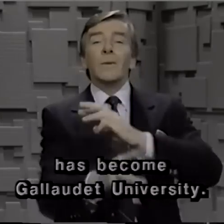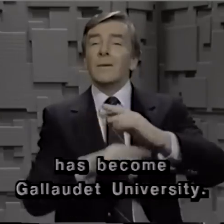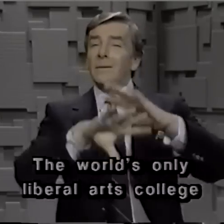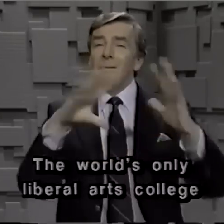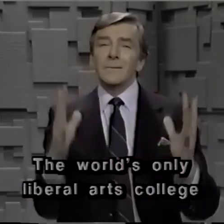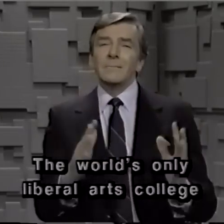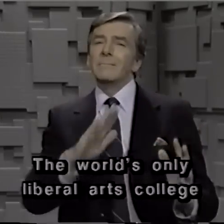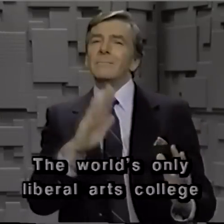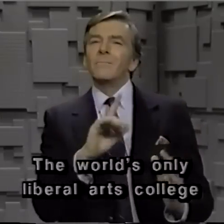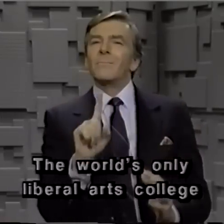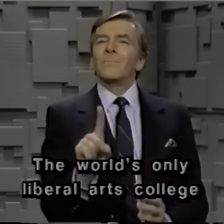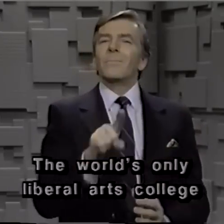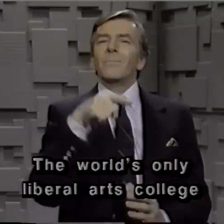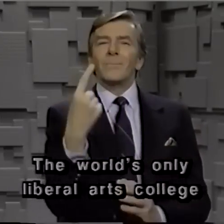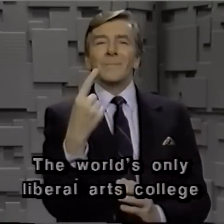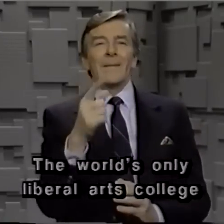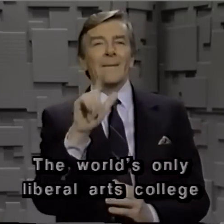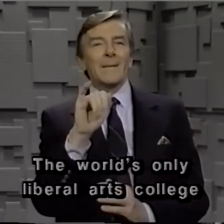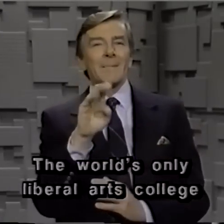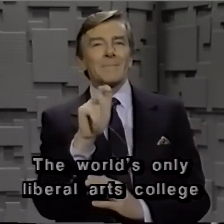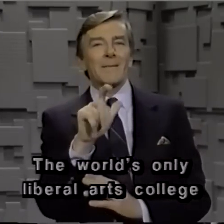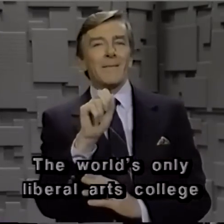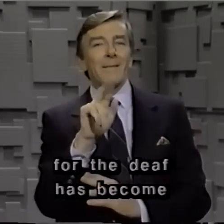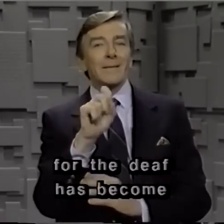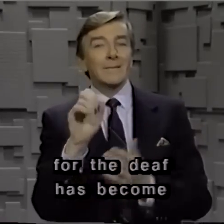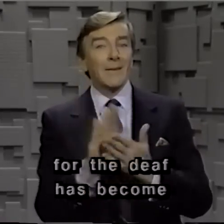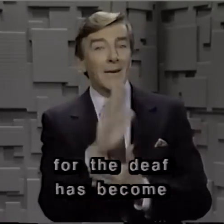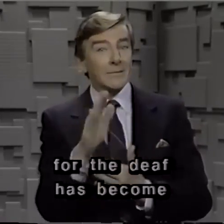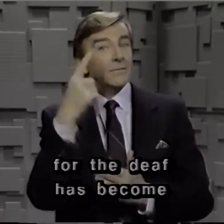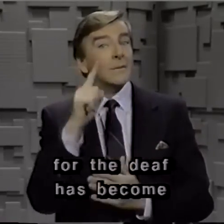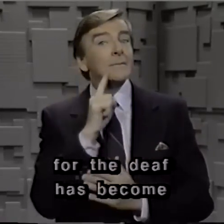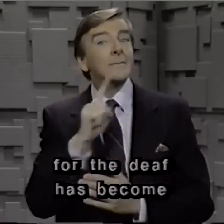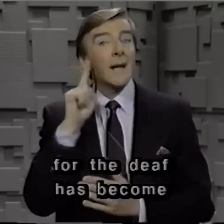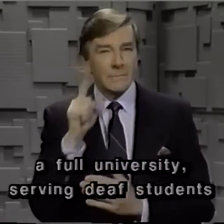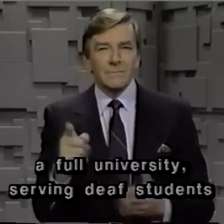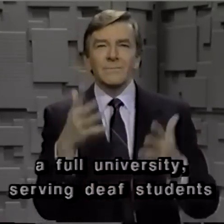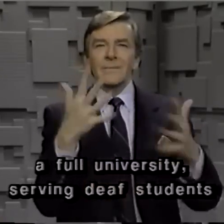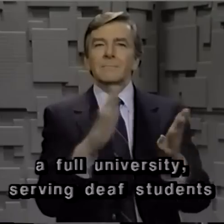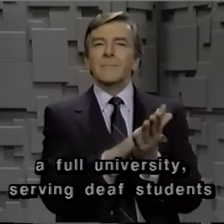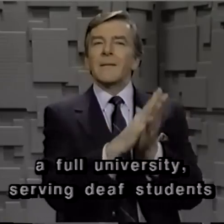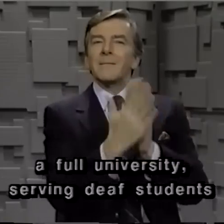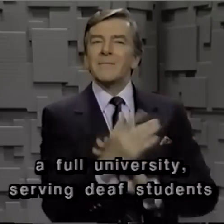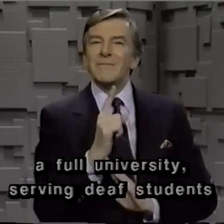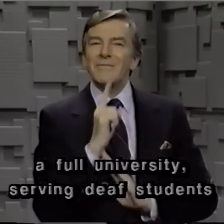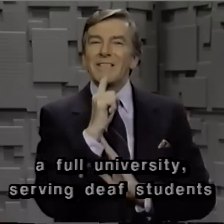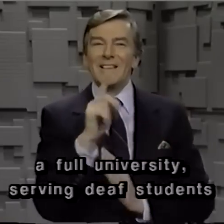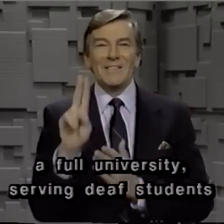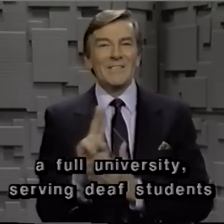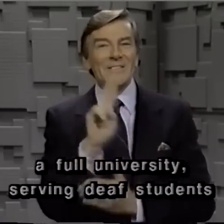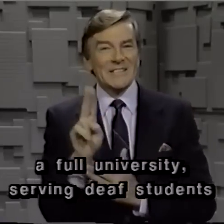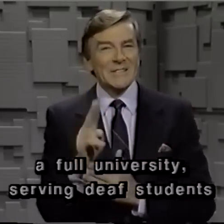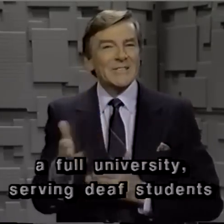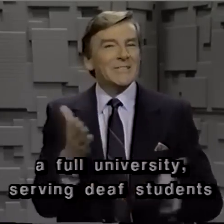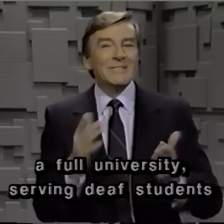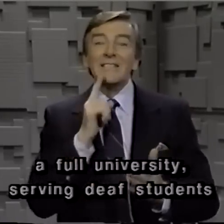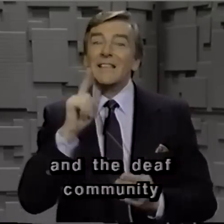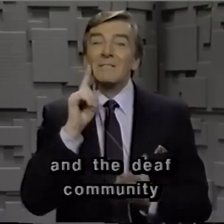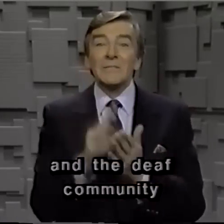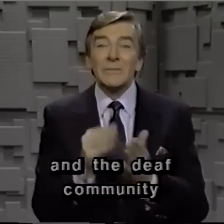The world's only liberal arts college for the deaf has become a full university, serving deaf students and the